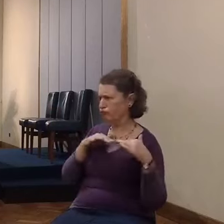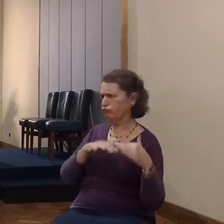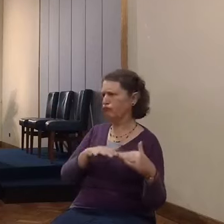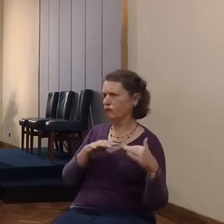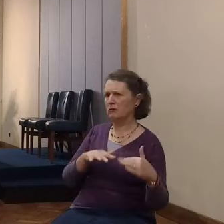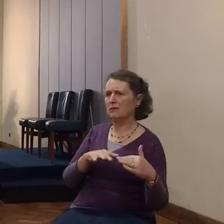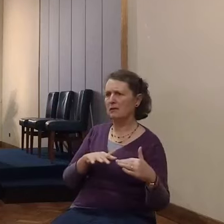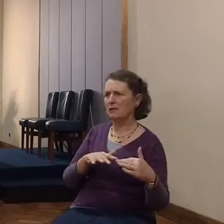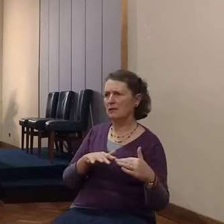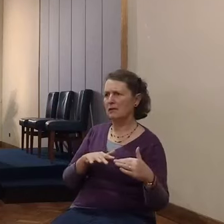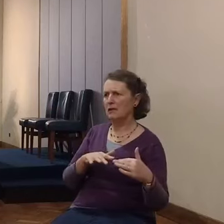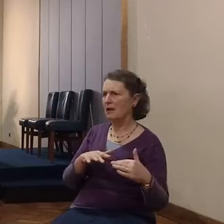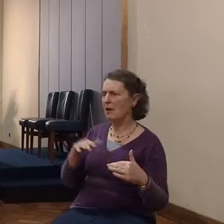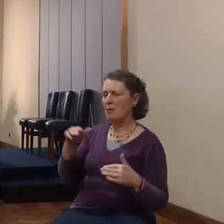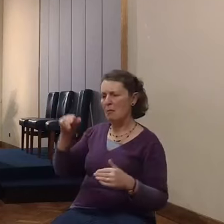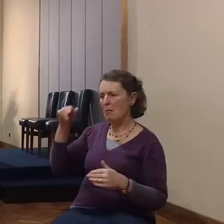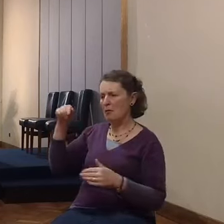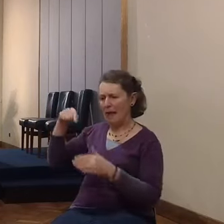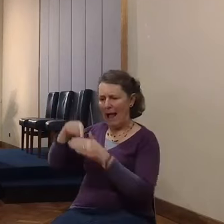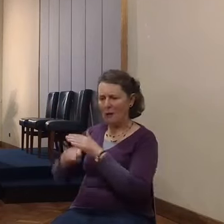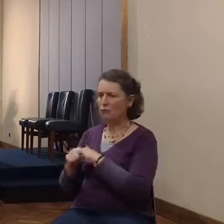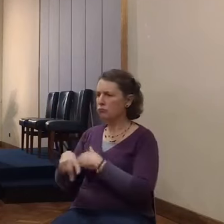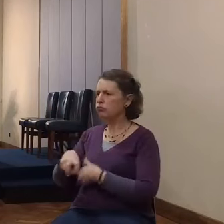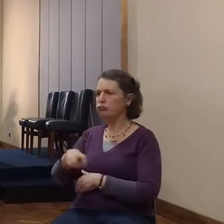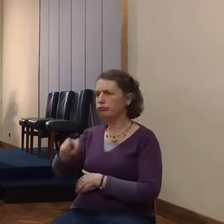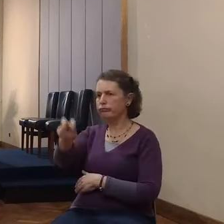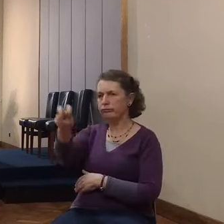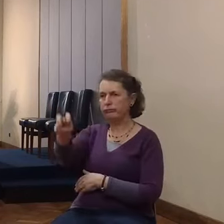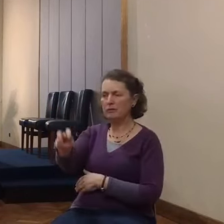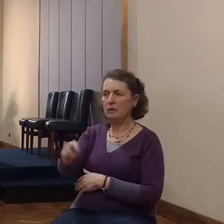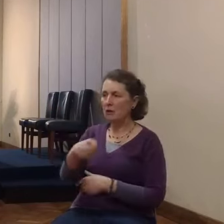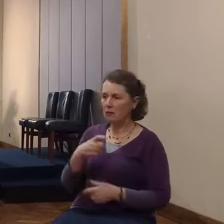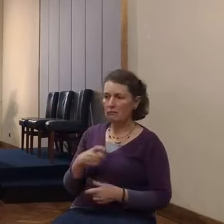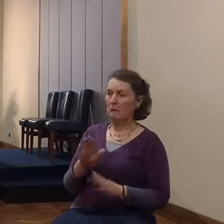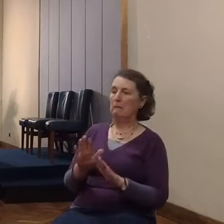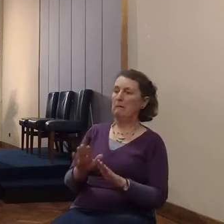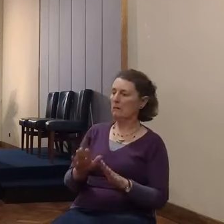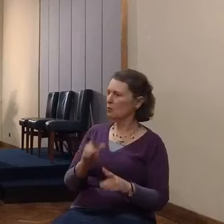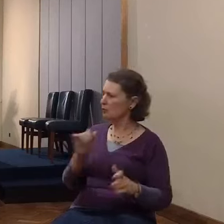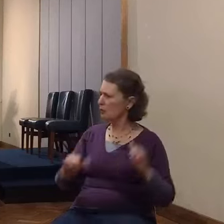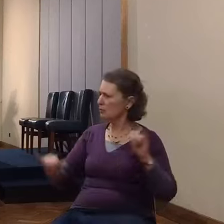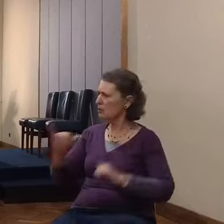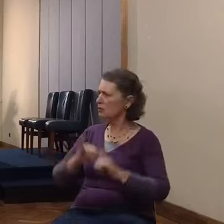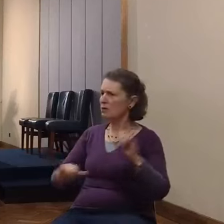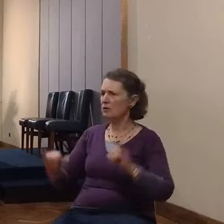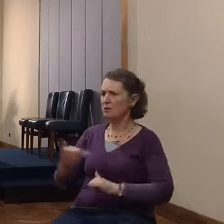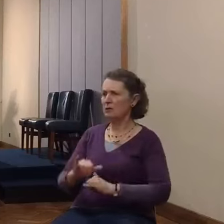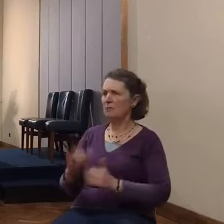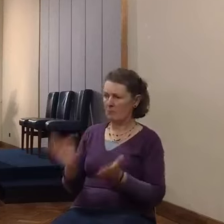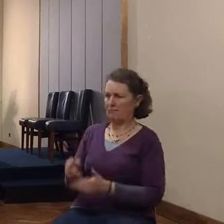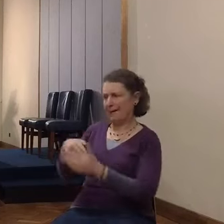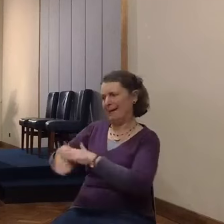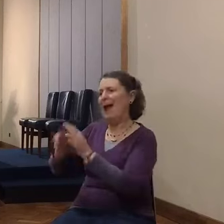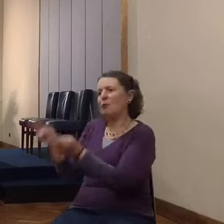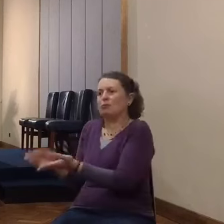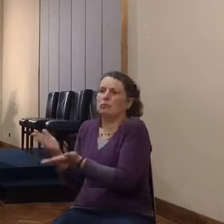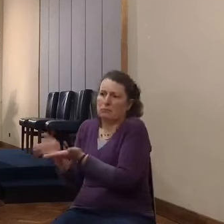So the terms had to be kept, and there were always terms with faith. But I come to the very